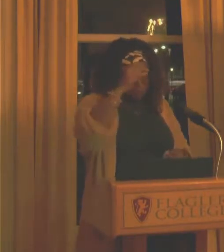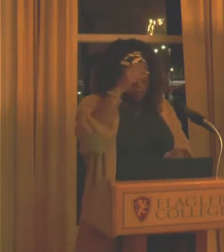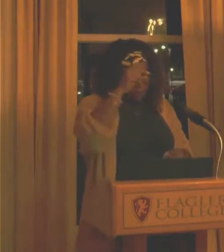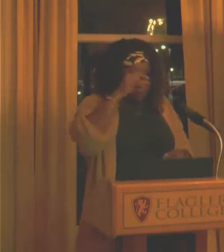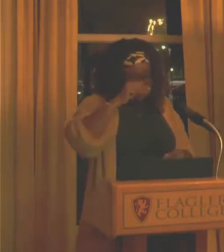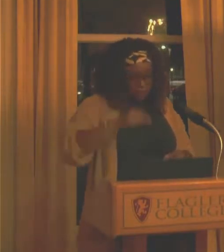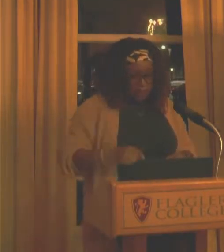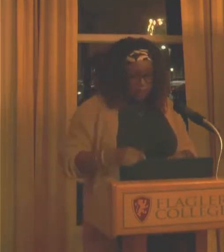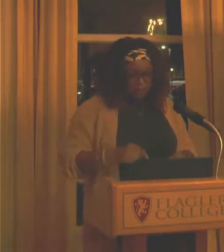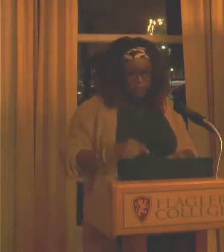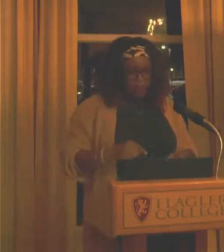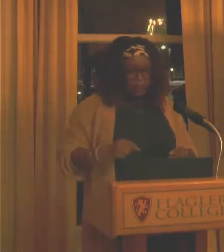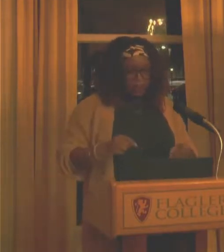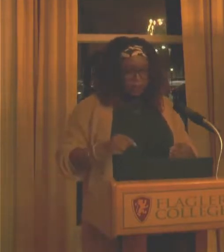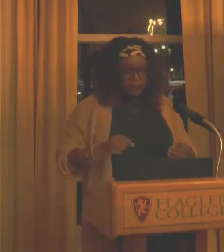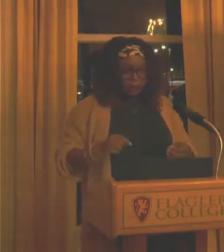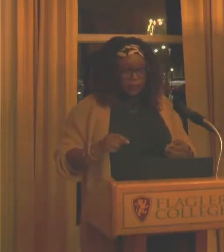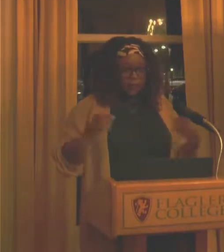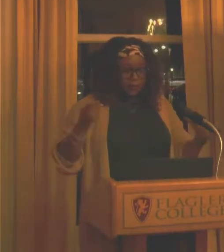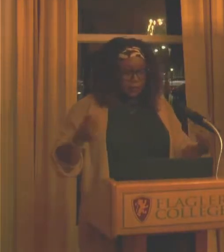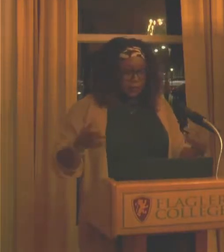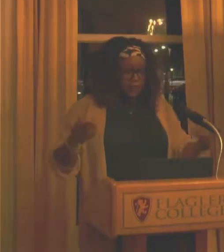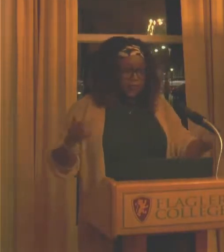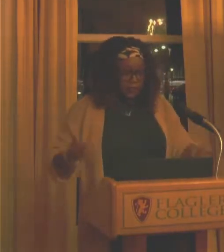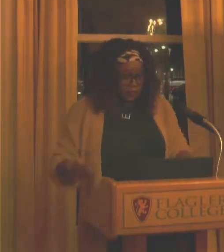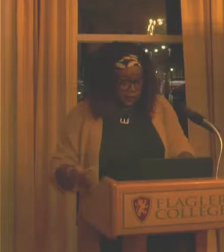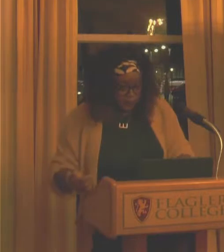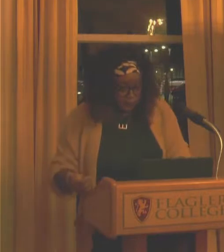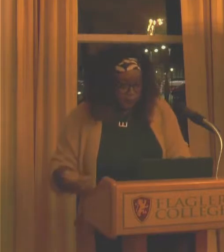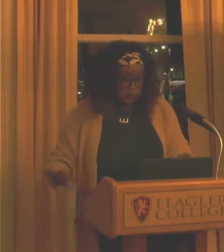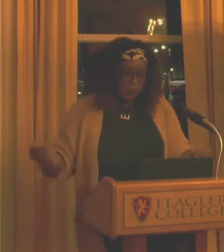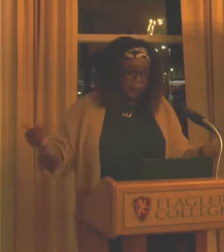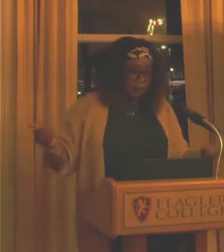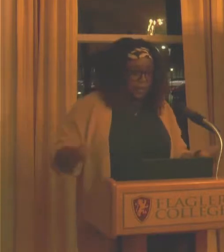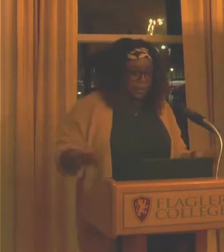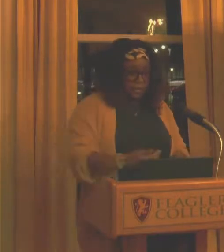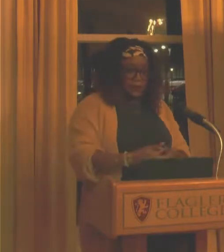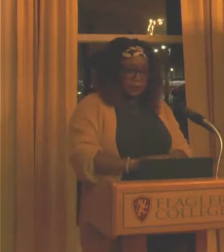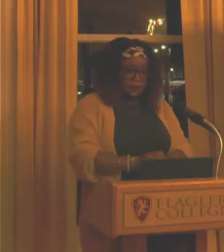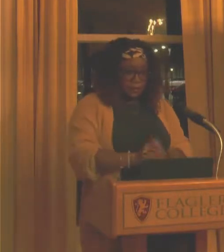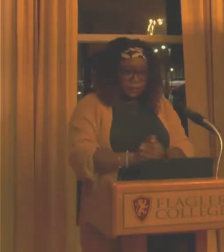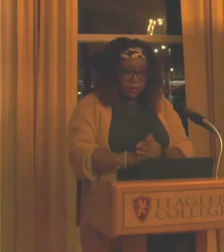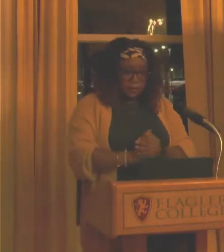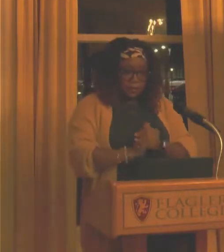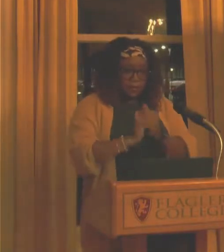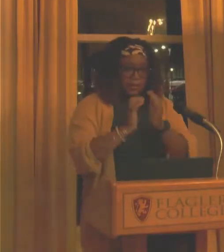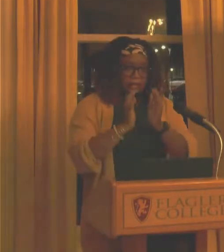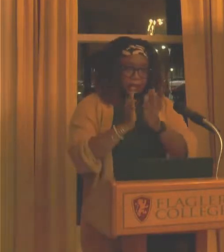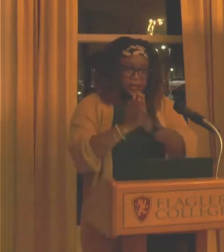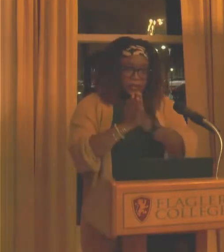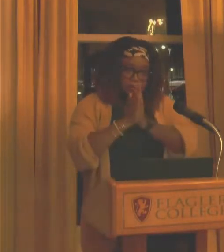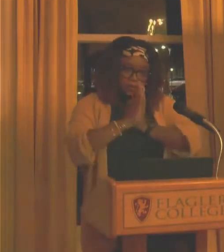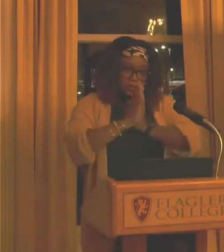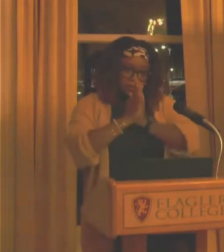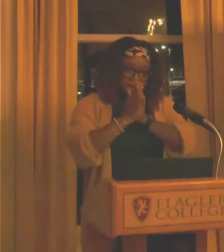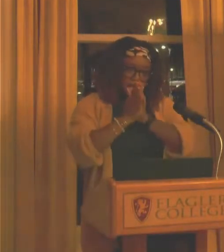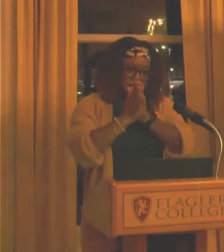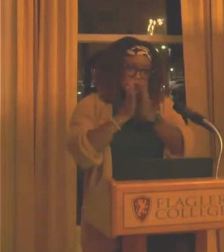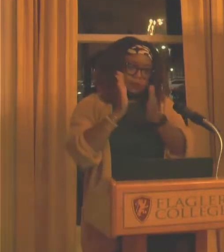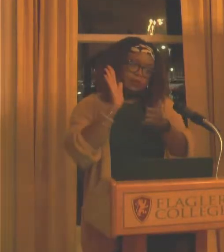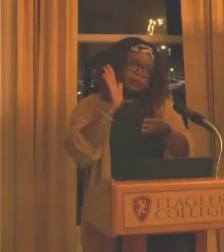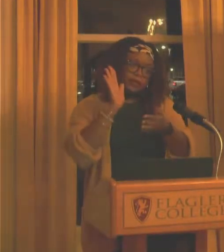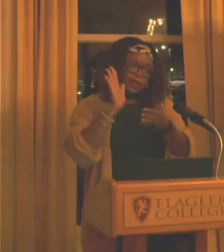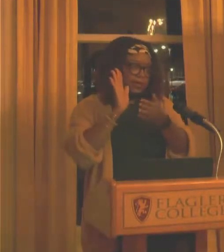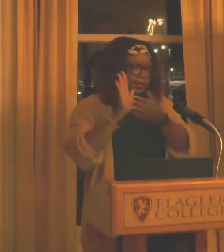see me writing small. Um, it forces people to come across that floor and get up close to it.